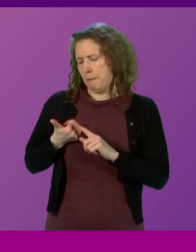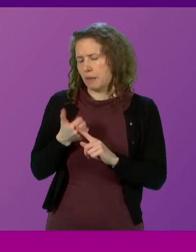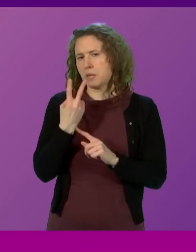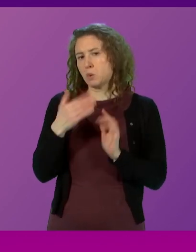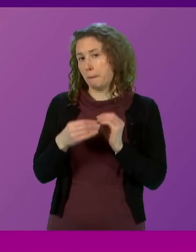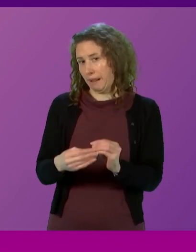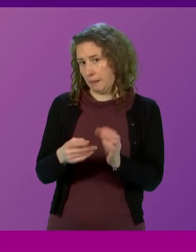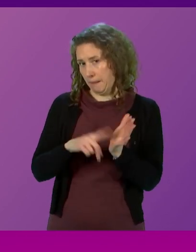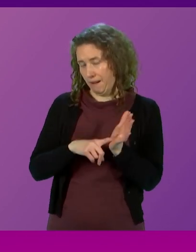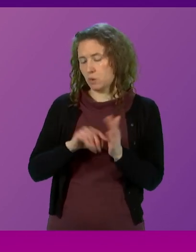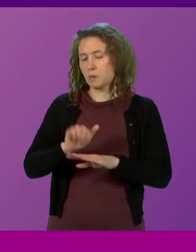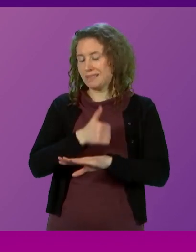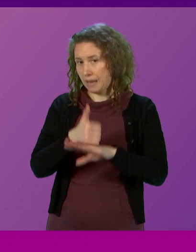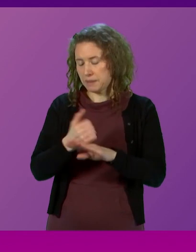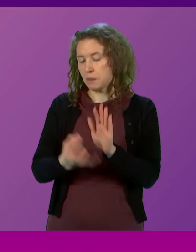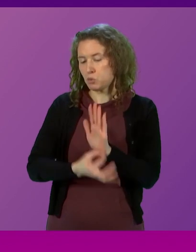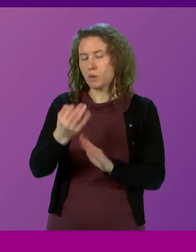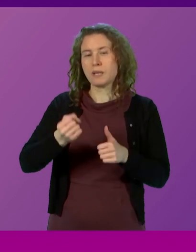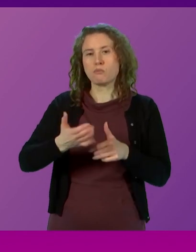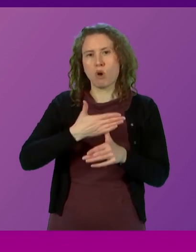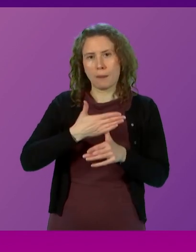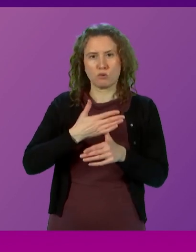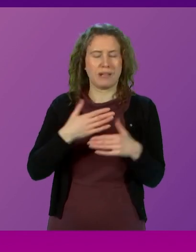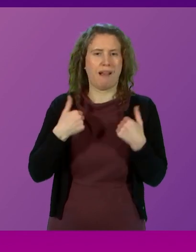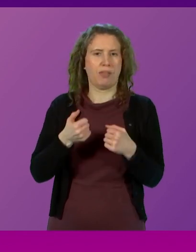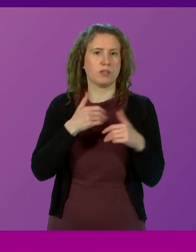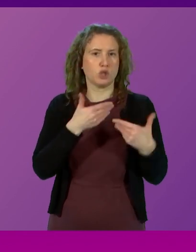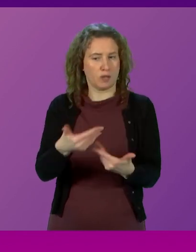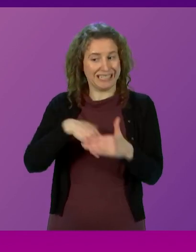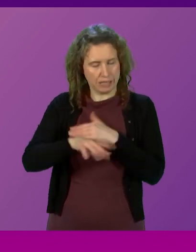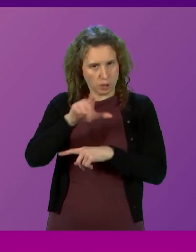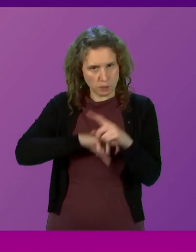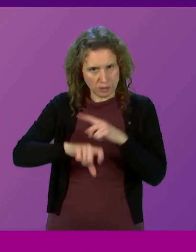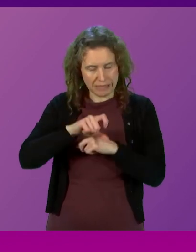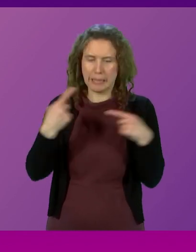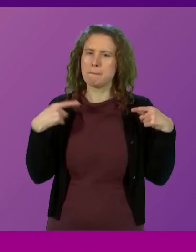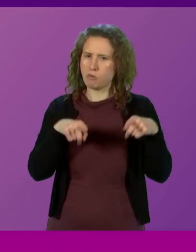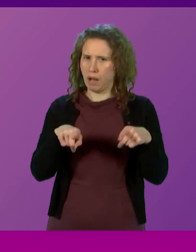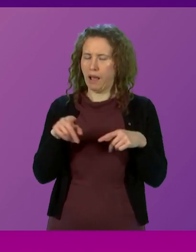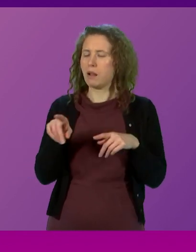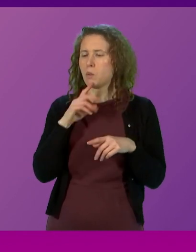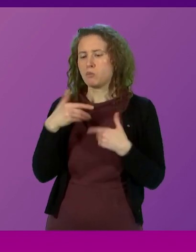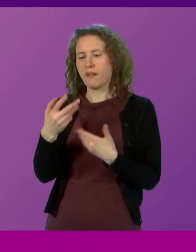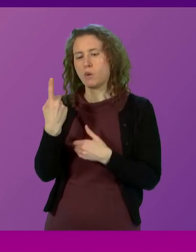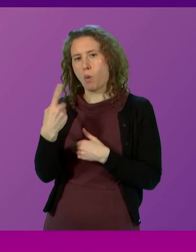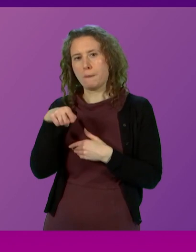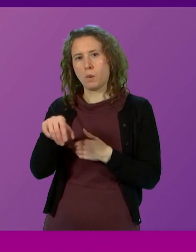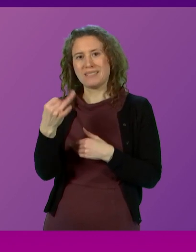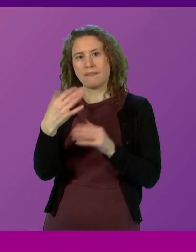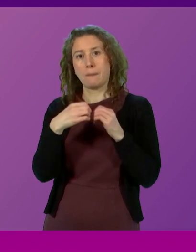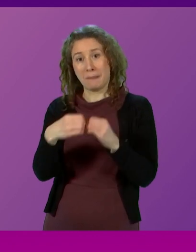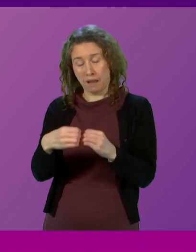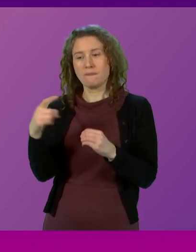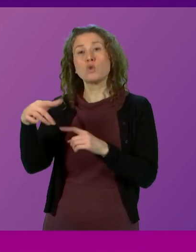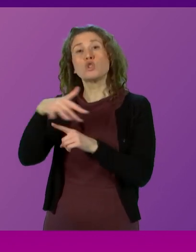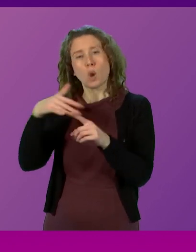to establish and improve primary health care services in the community. In parallel, we will provide £1.7 billion for